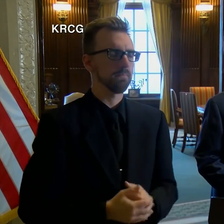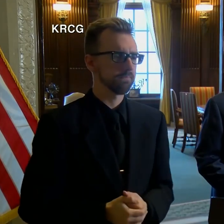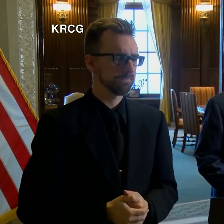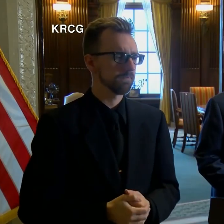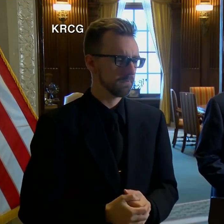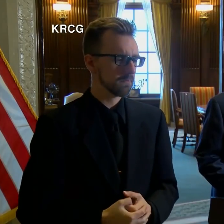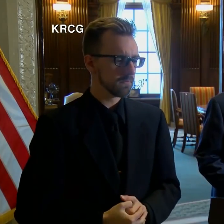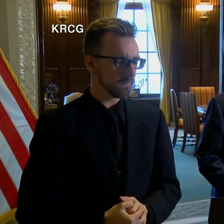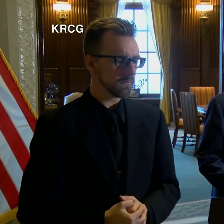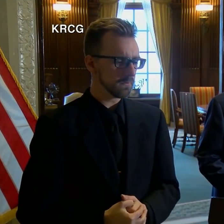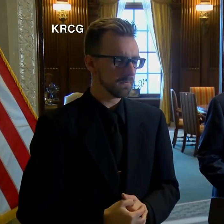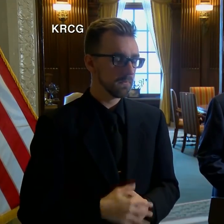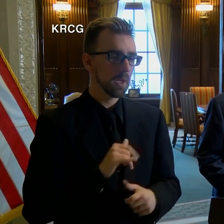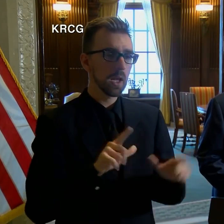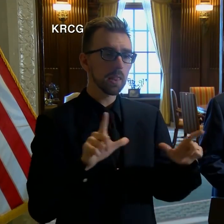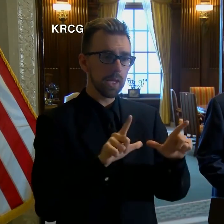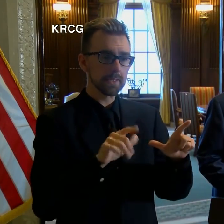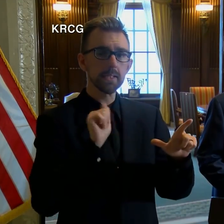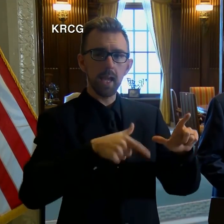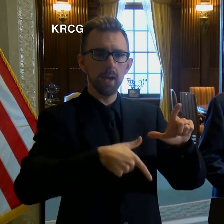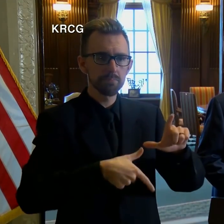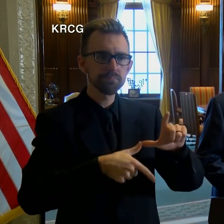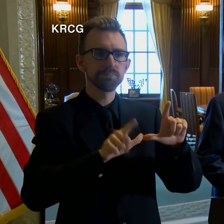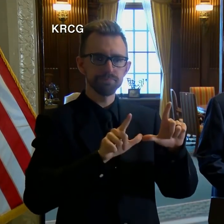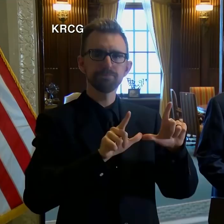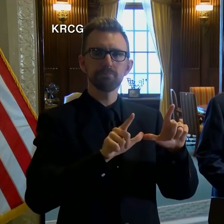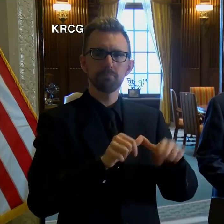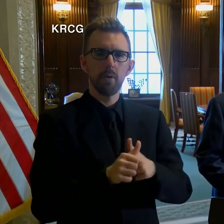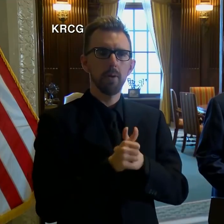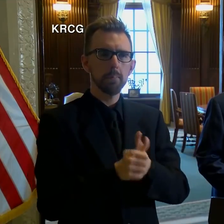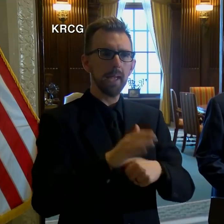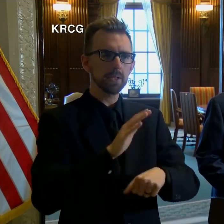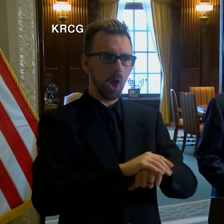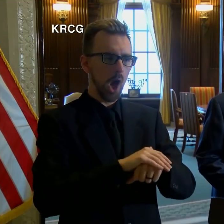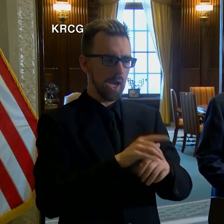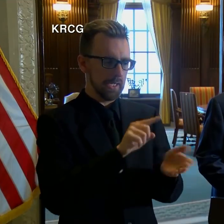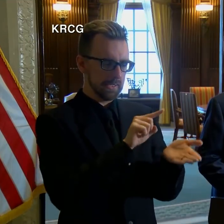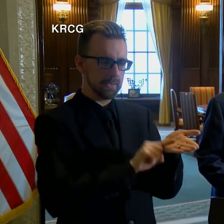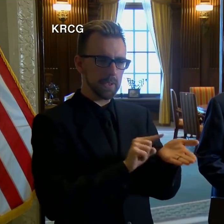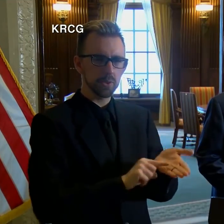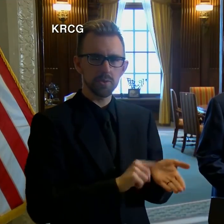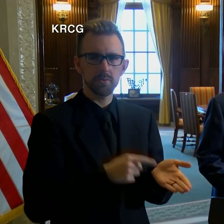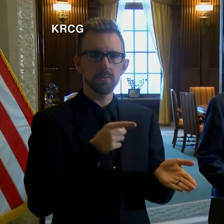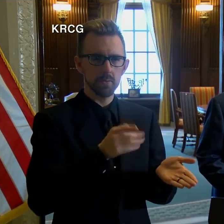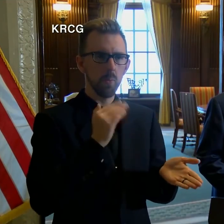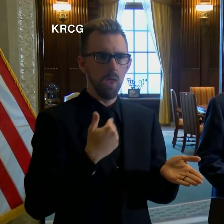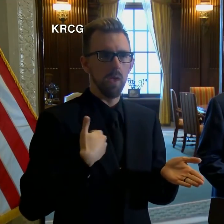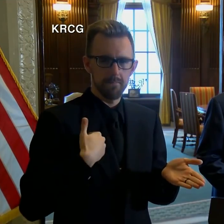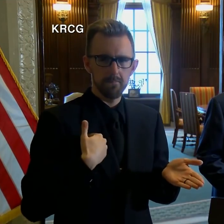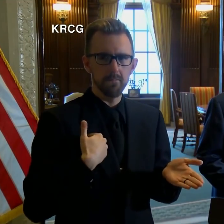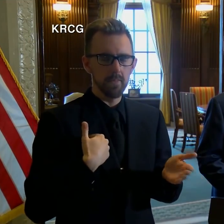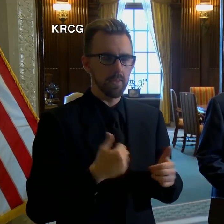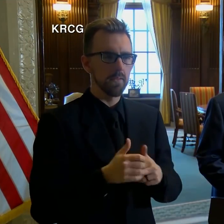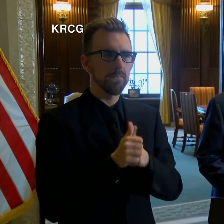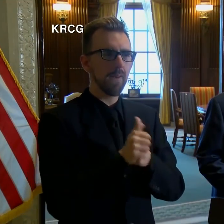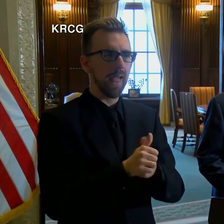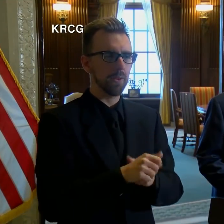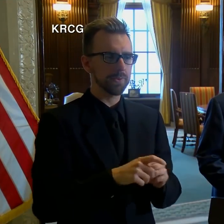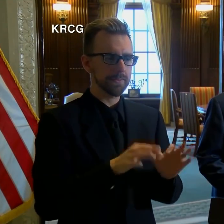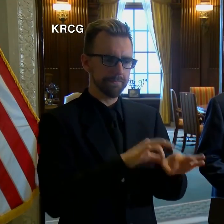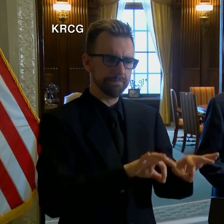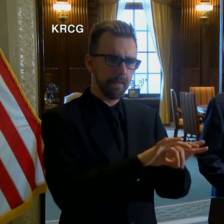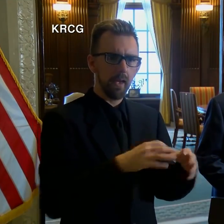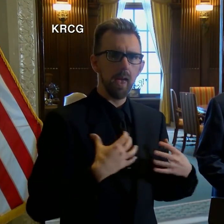licenses, which are renewable, will be based on the abbreviated inspection that focuses on key health and